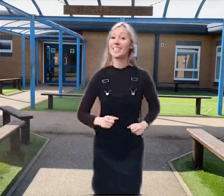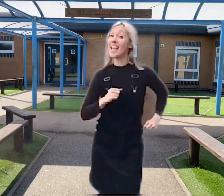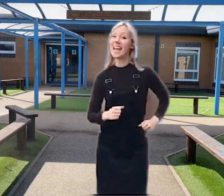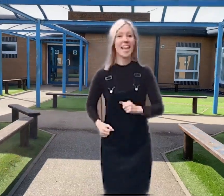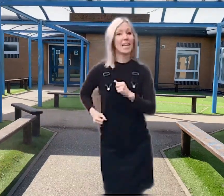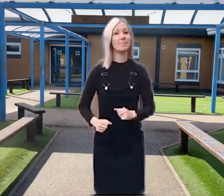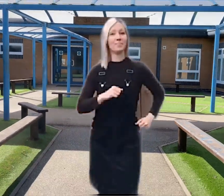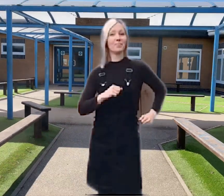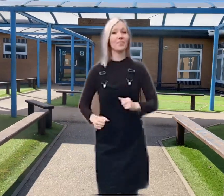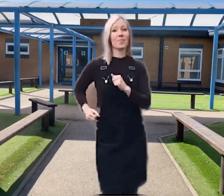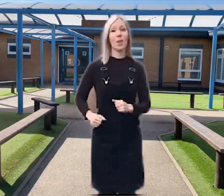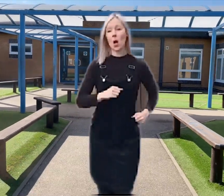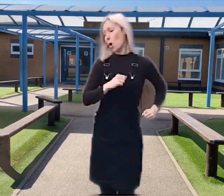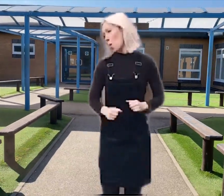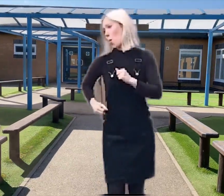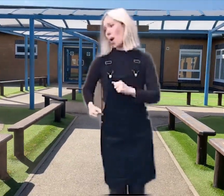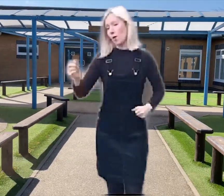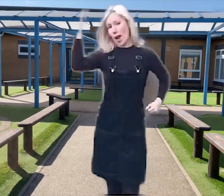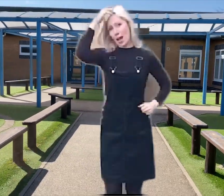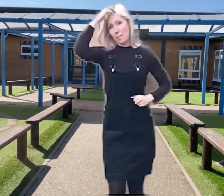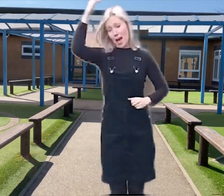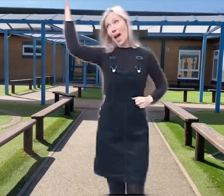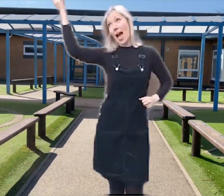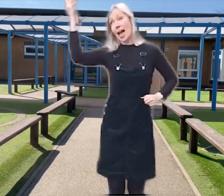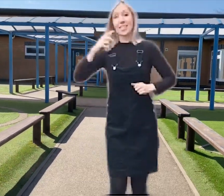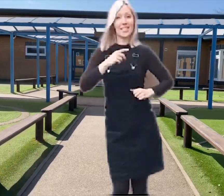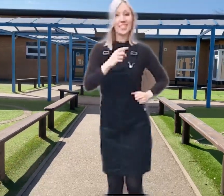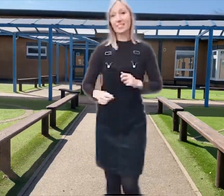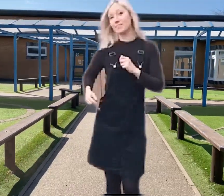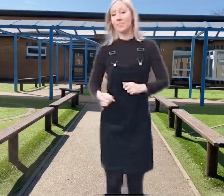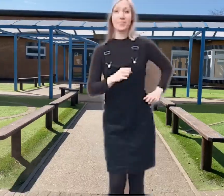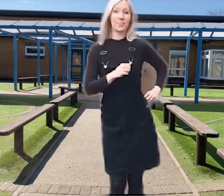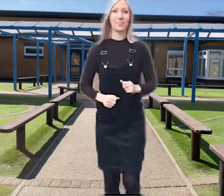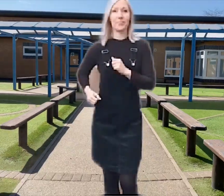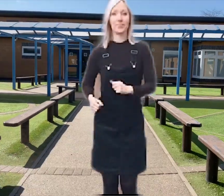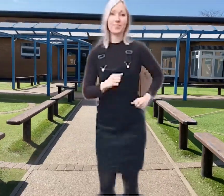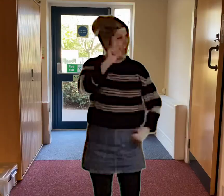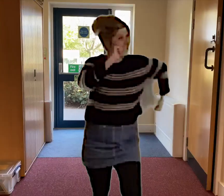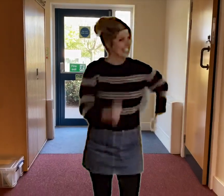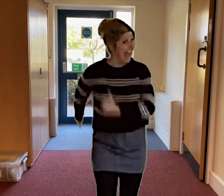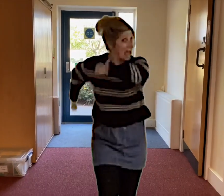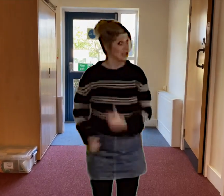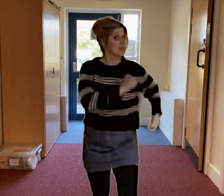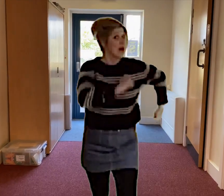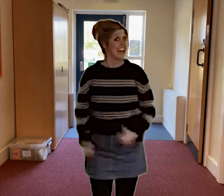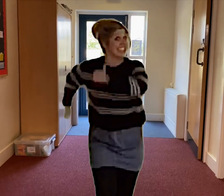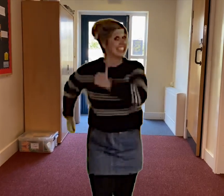city Where I hang my hat Ain't as half as pretty